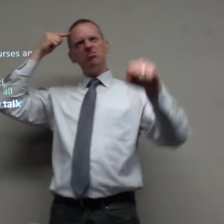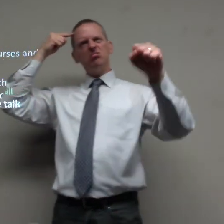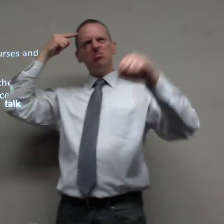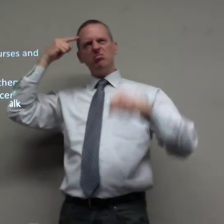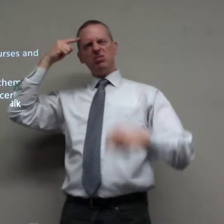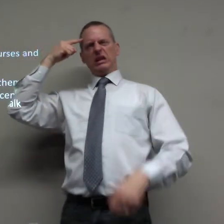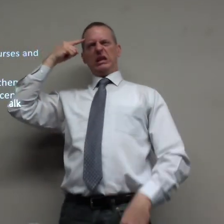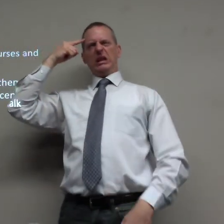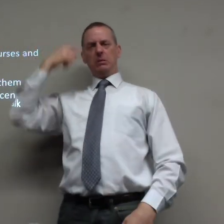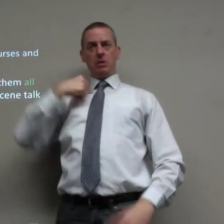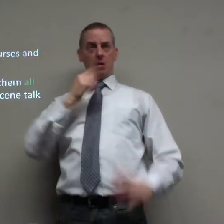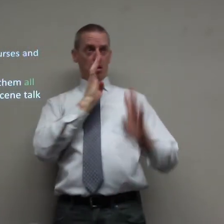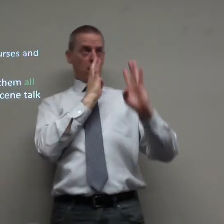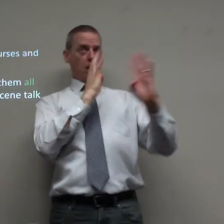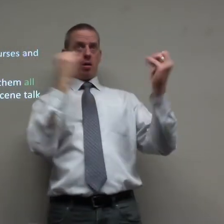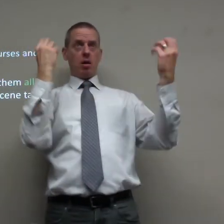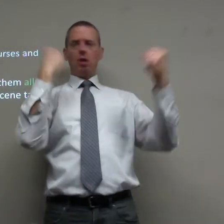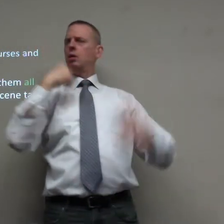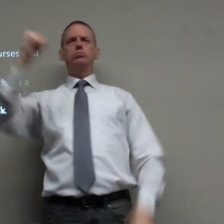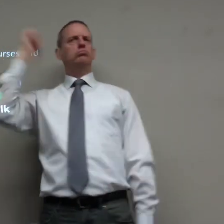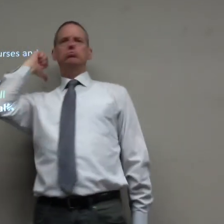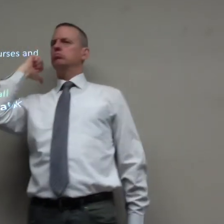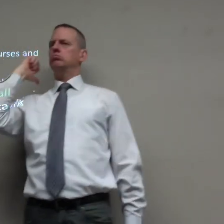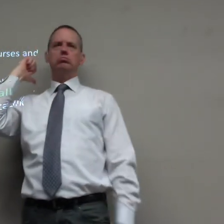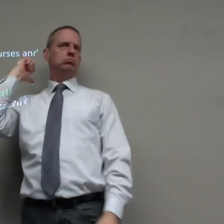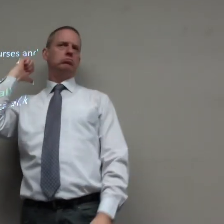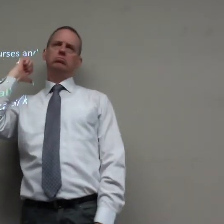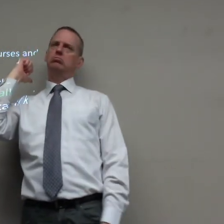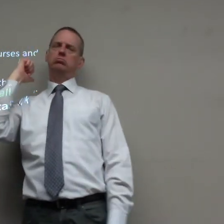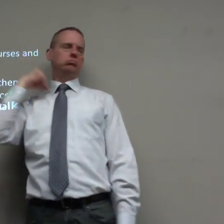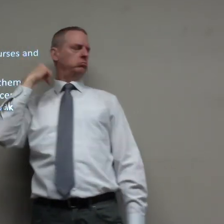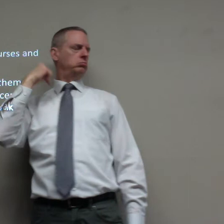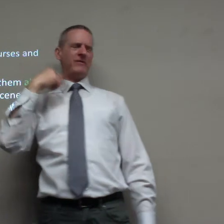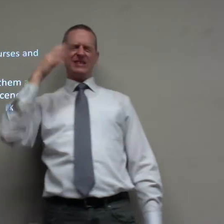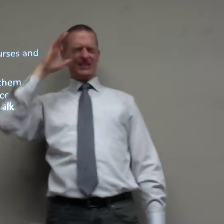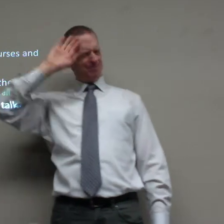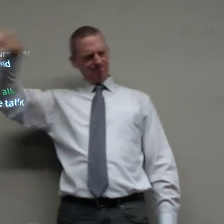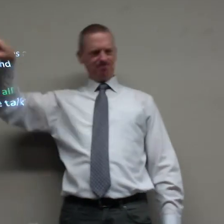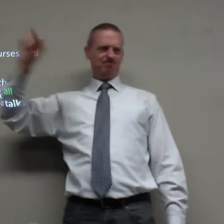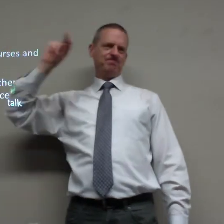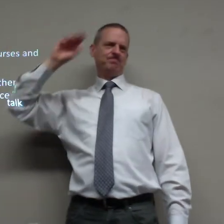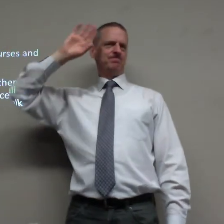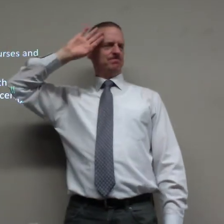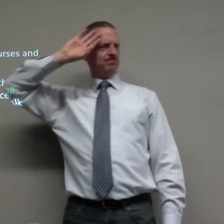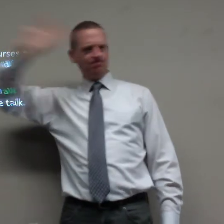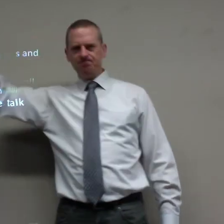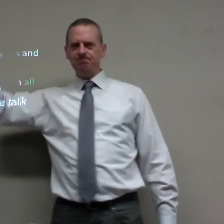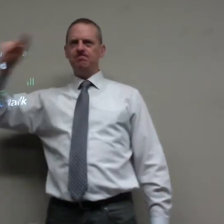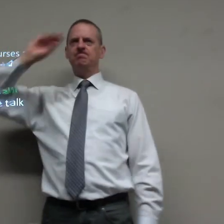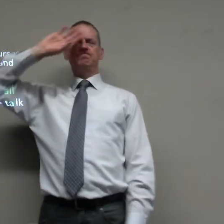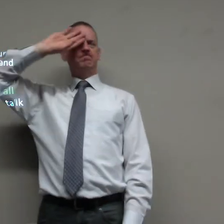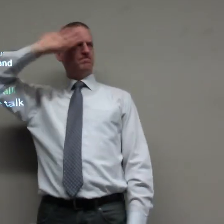want it to be constantly thinking about it I won't sign curses I ignore it